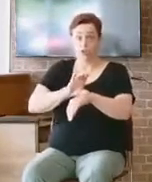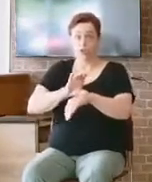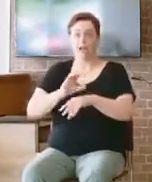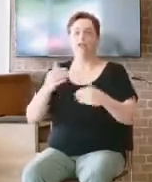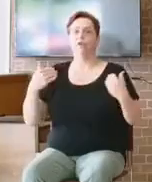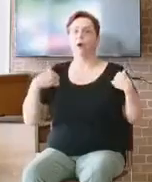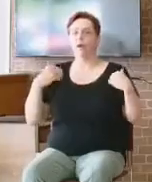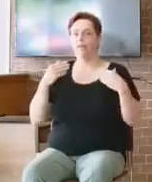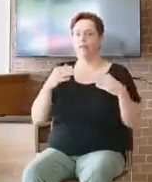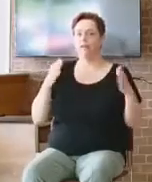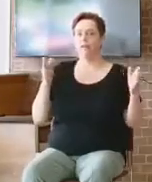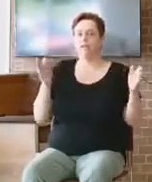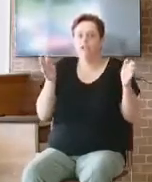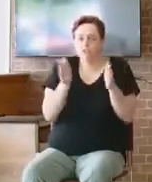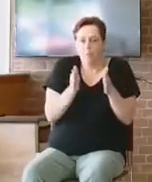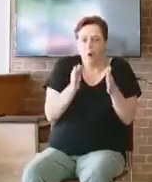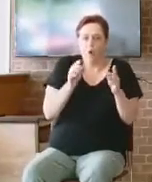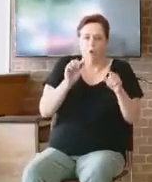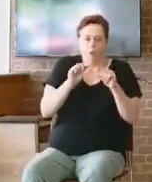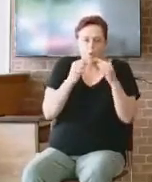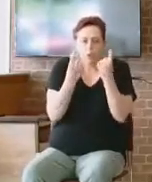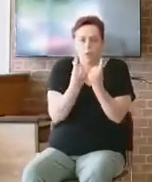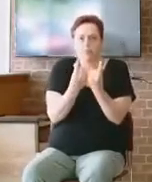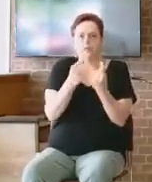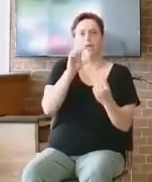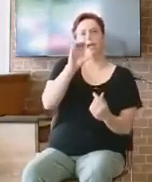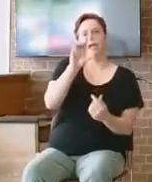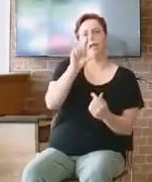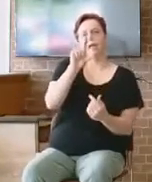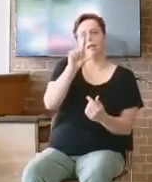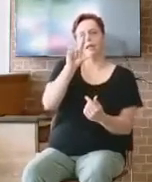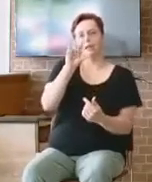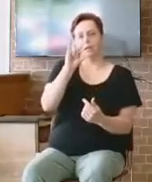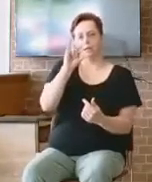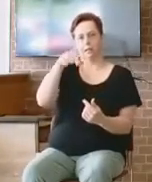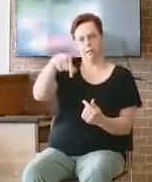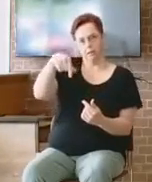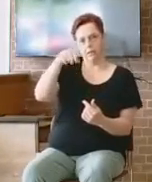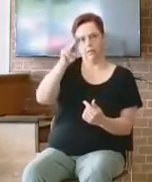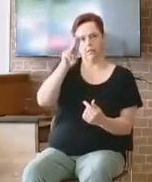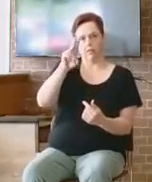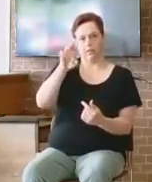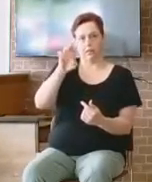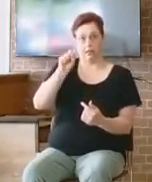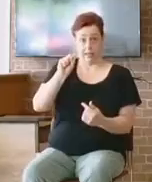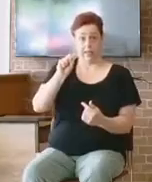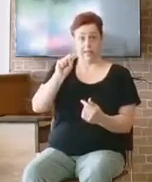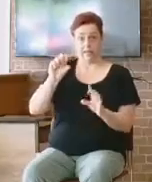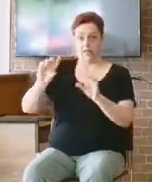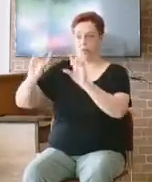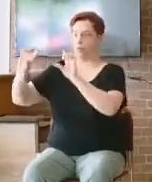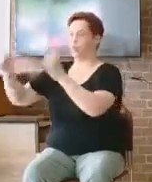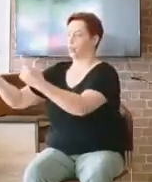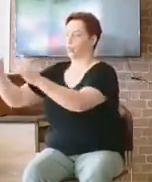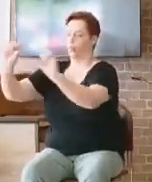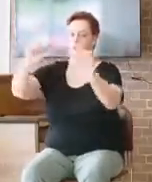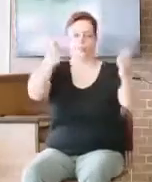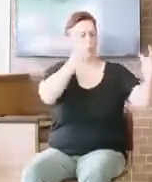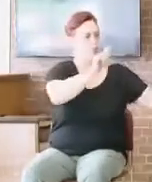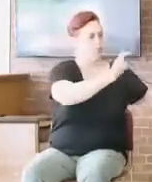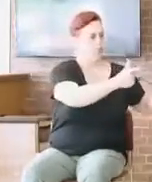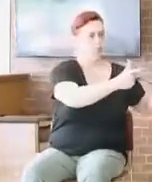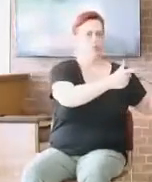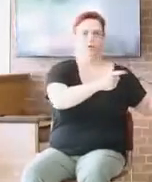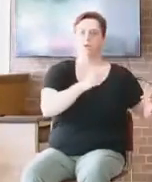small cliques happen all over? And then all of a sudden, those cliques, they kind of separate and they form almost like a little mini church of their